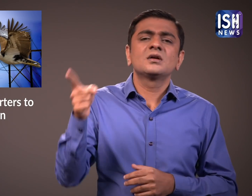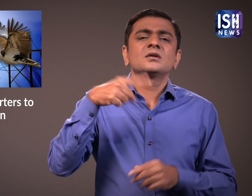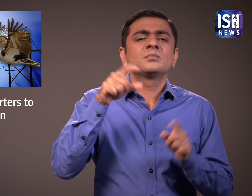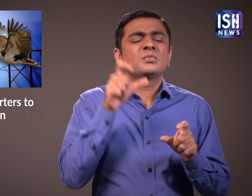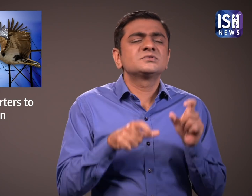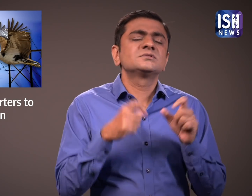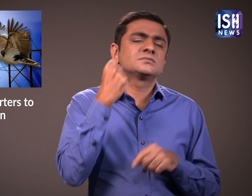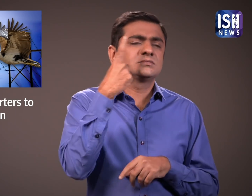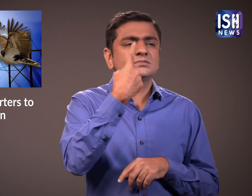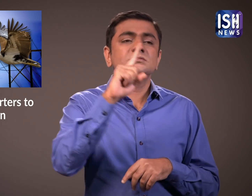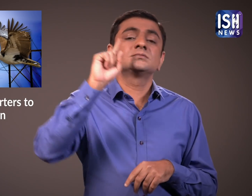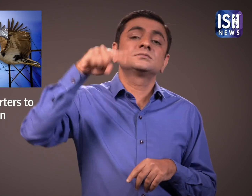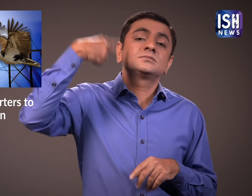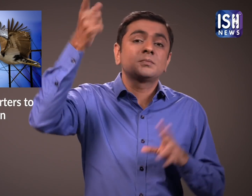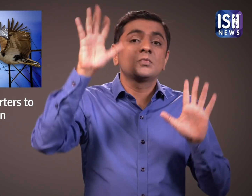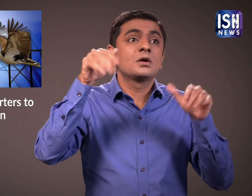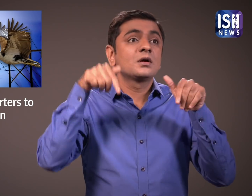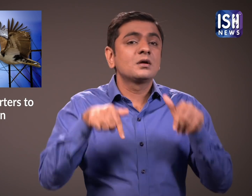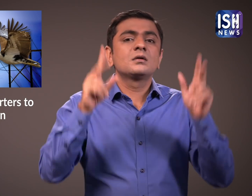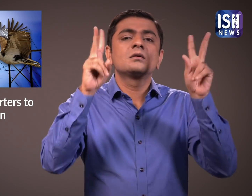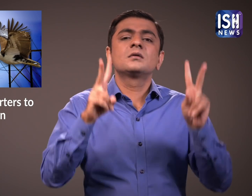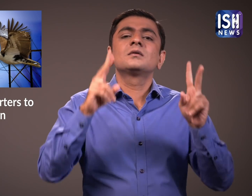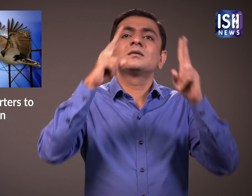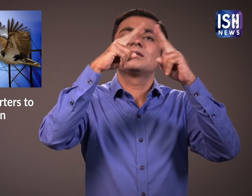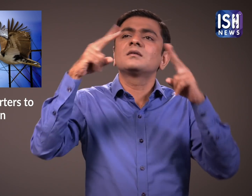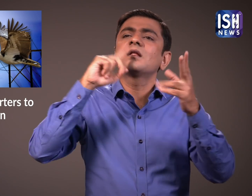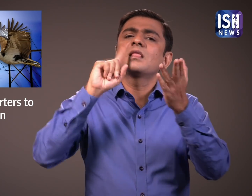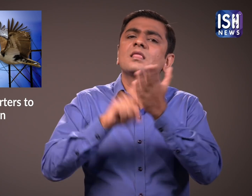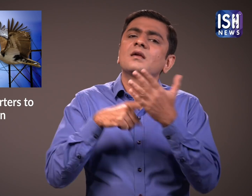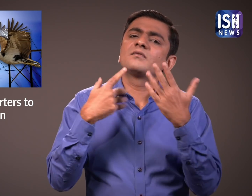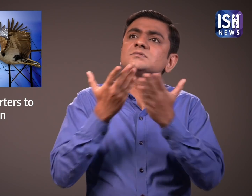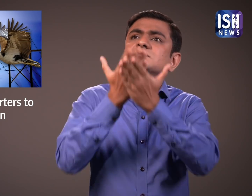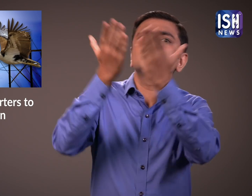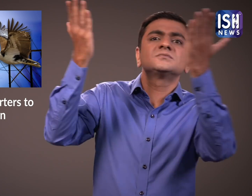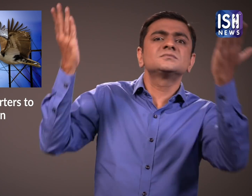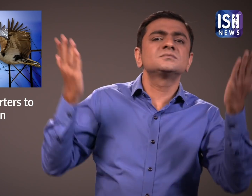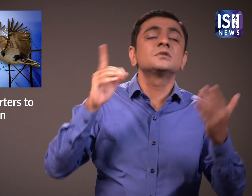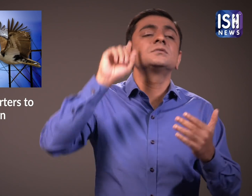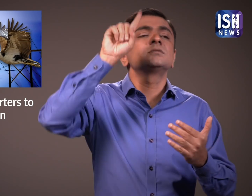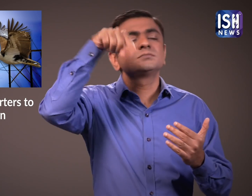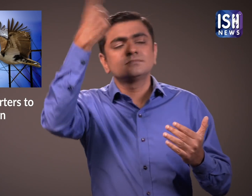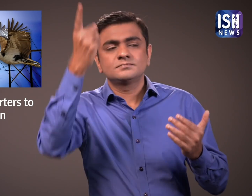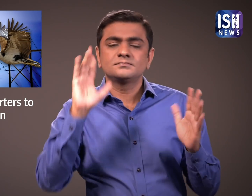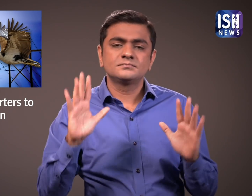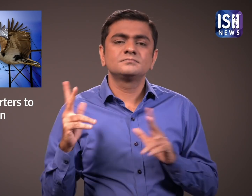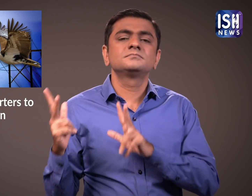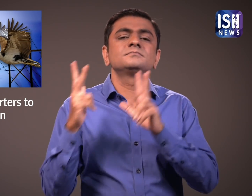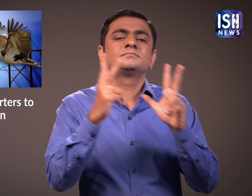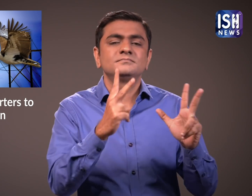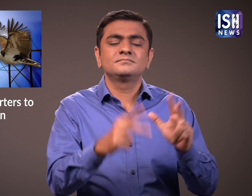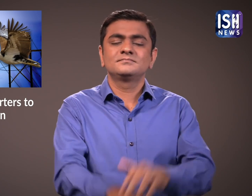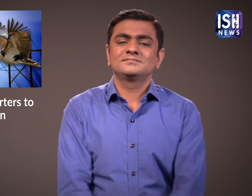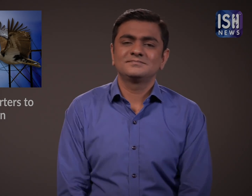People said that now the lines are already over the ground but henceforth the directives would be kept in mind.